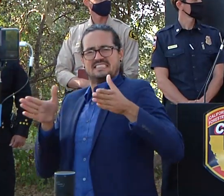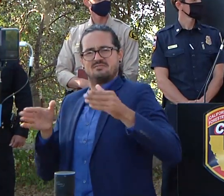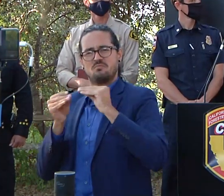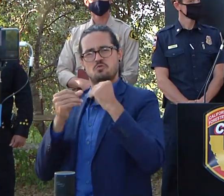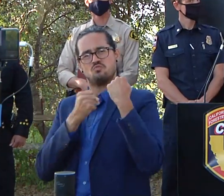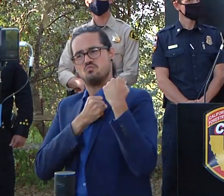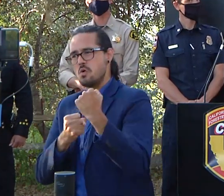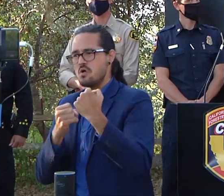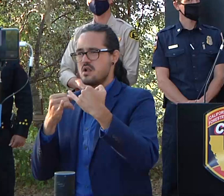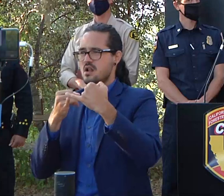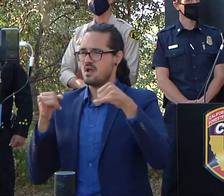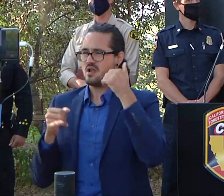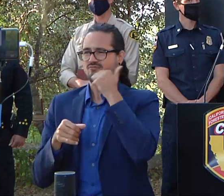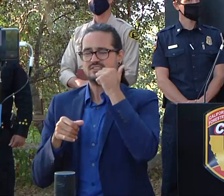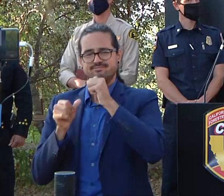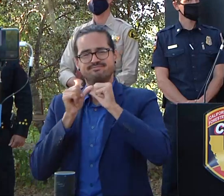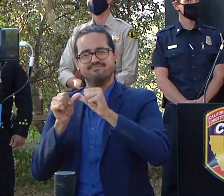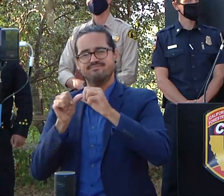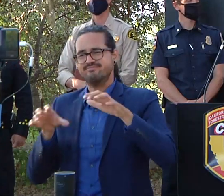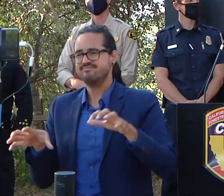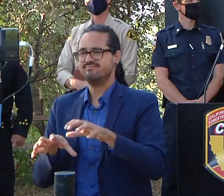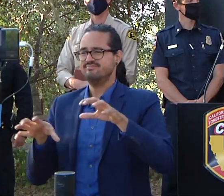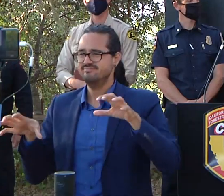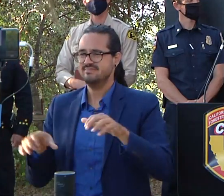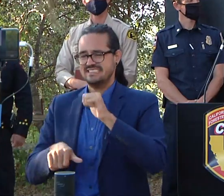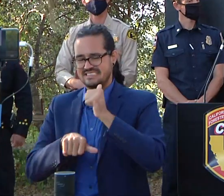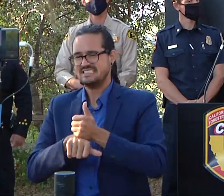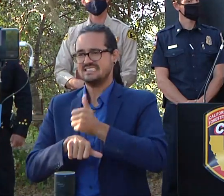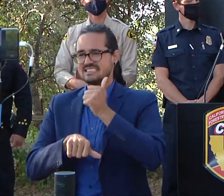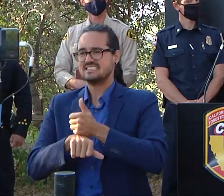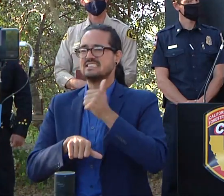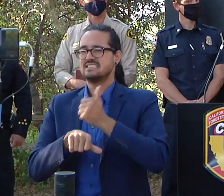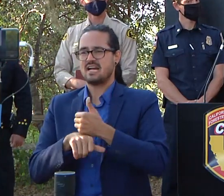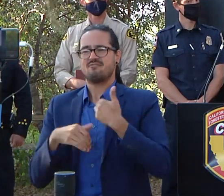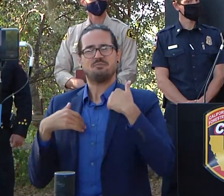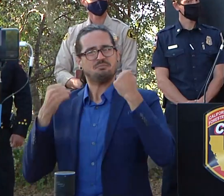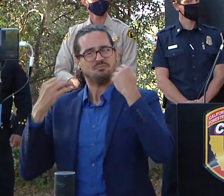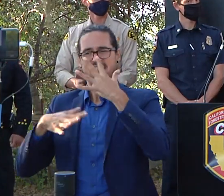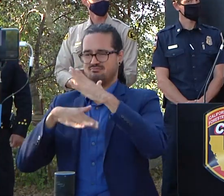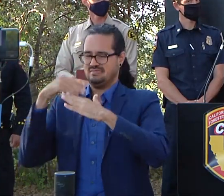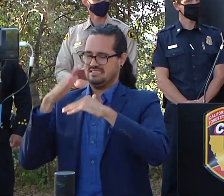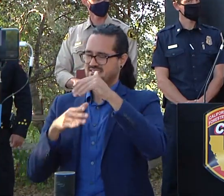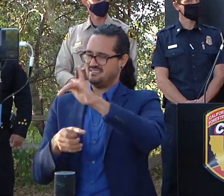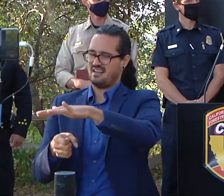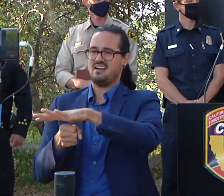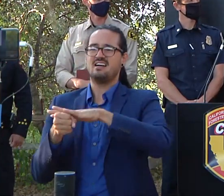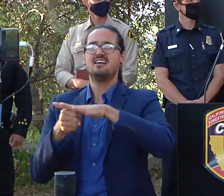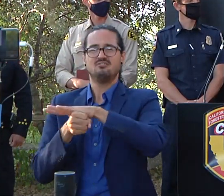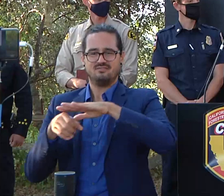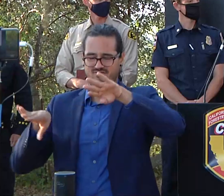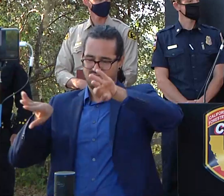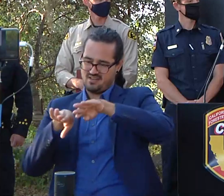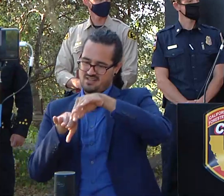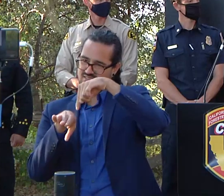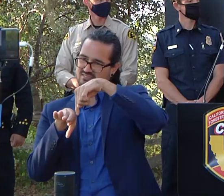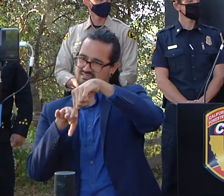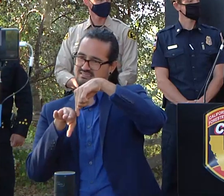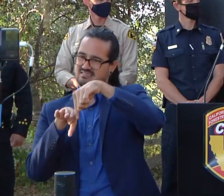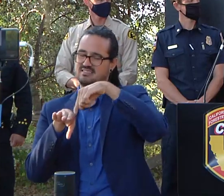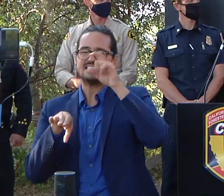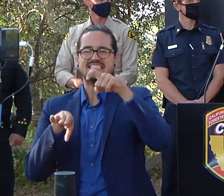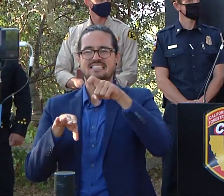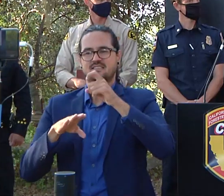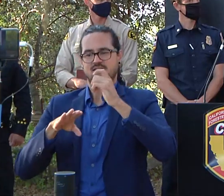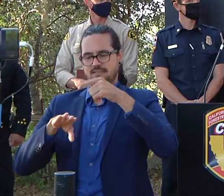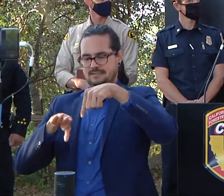there are a lot of structures tucked in and among a lot of the drainages deep within that that we have to go and cut around so it's a very tedious